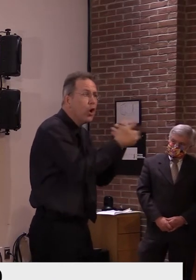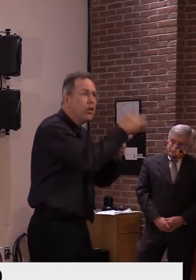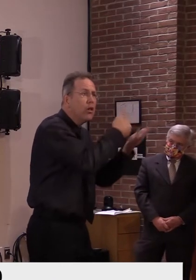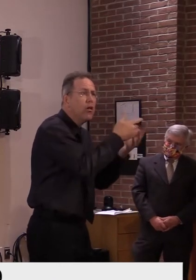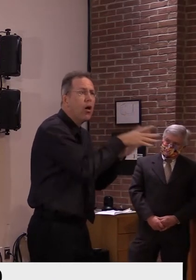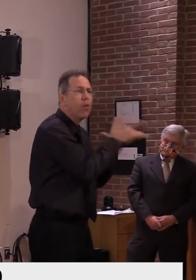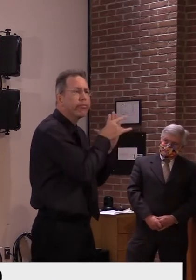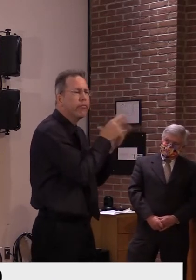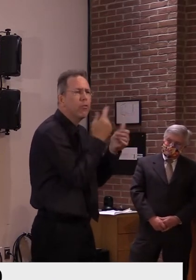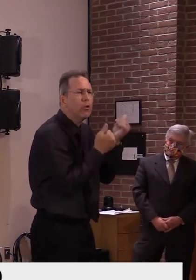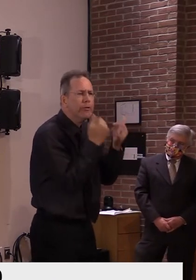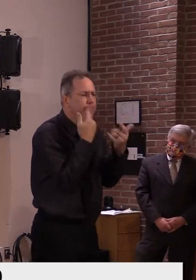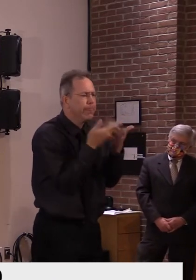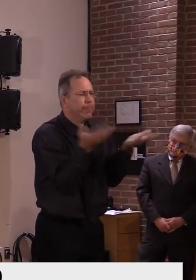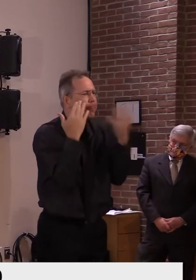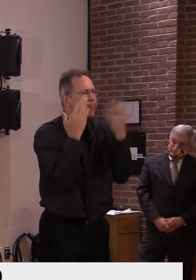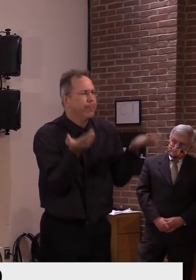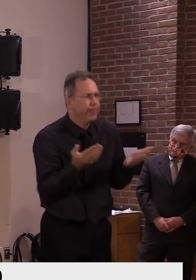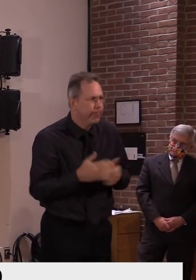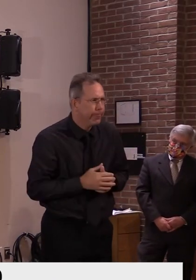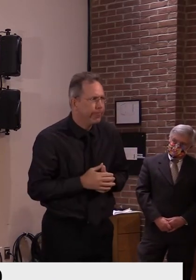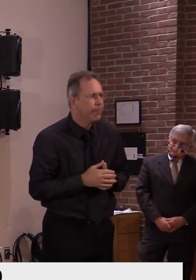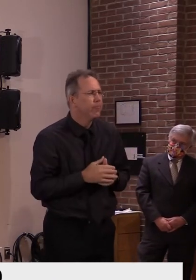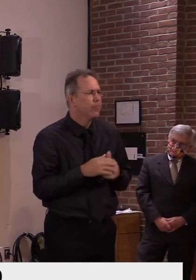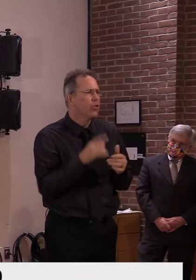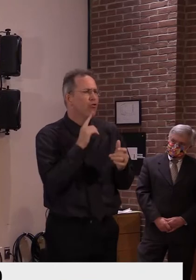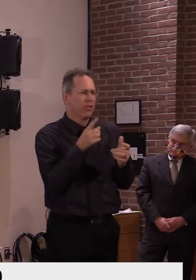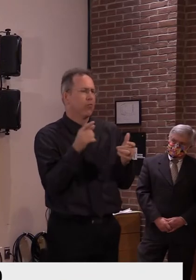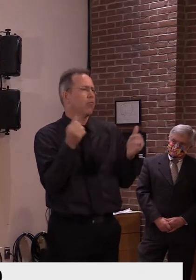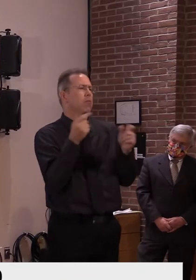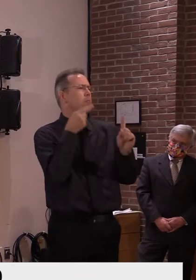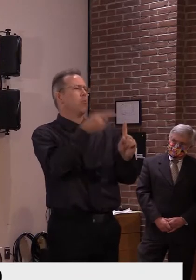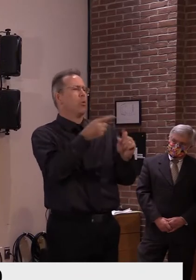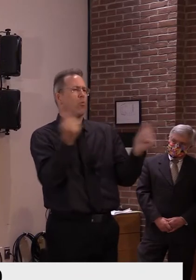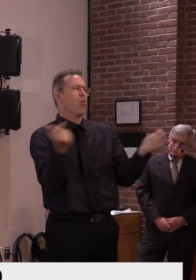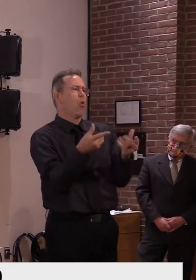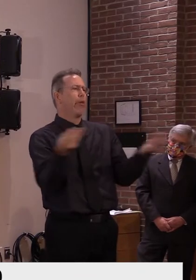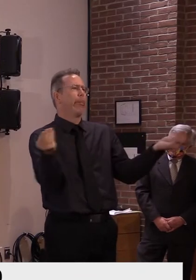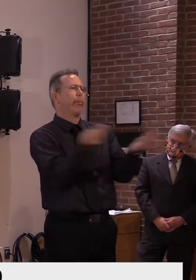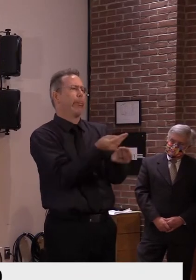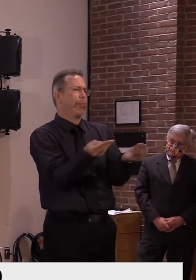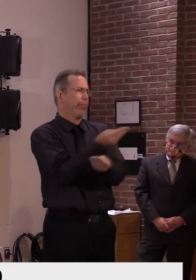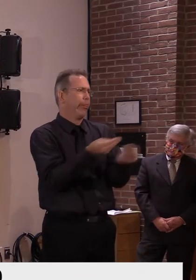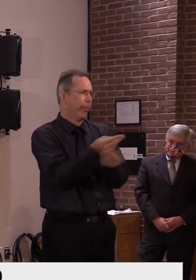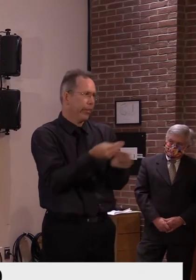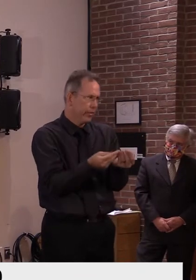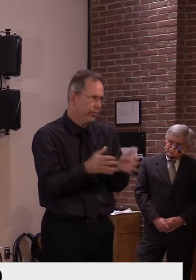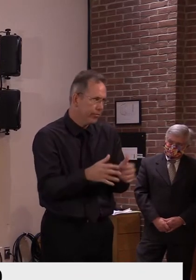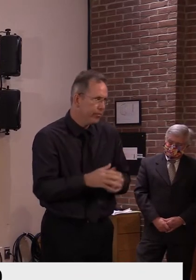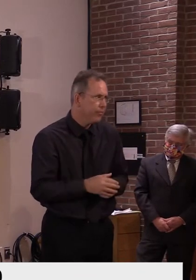implicated, um, and, um, the social gathering being the most glaring example.